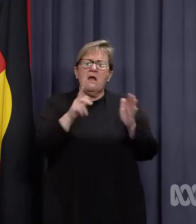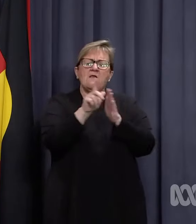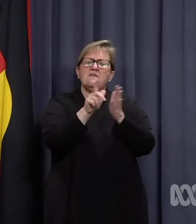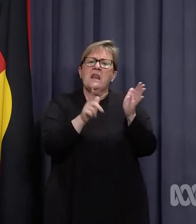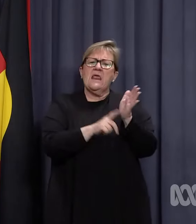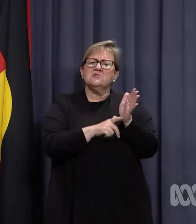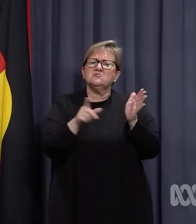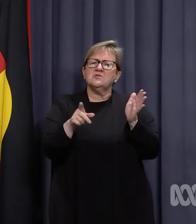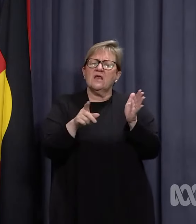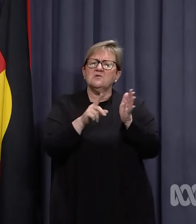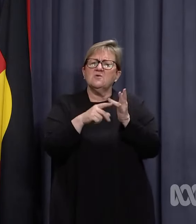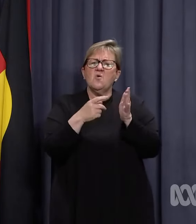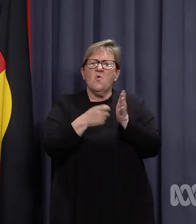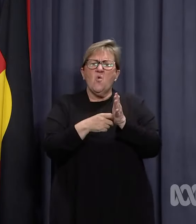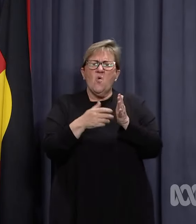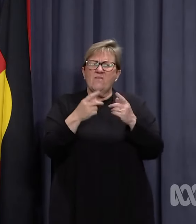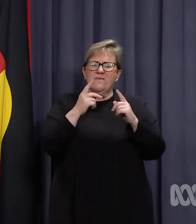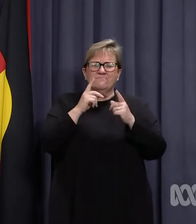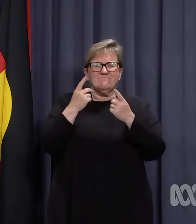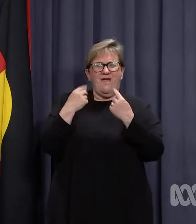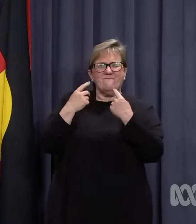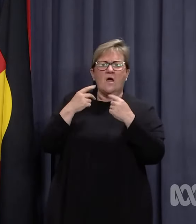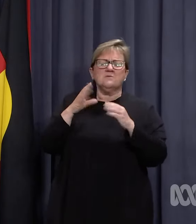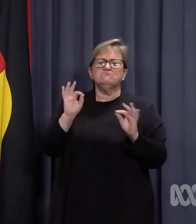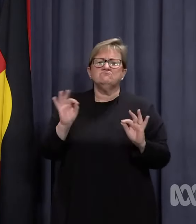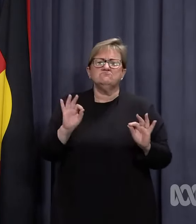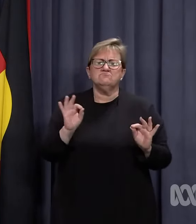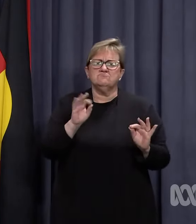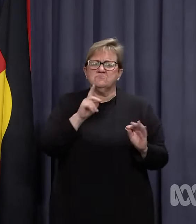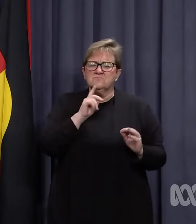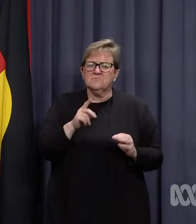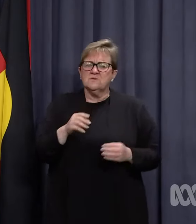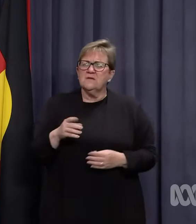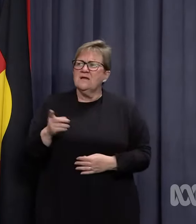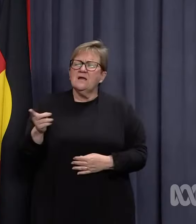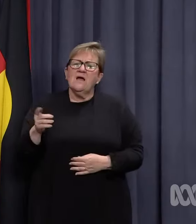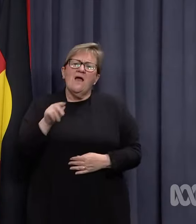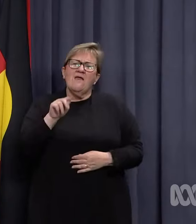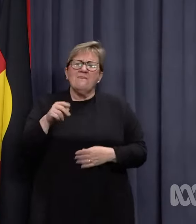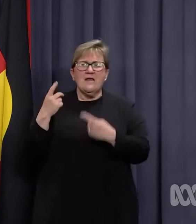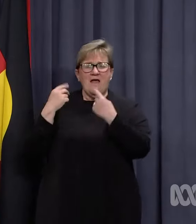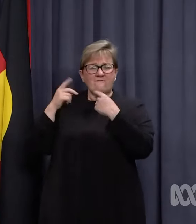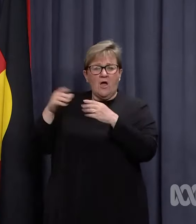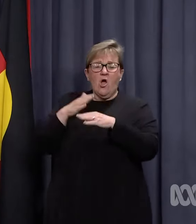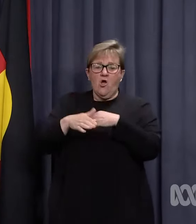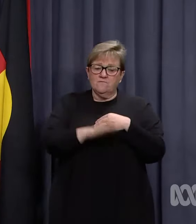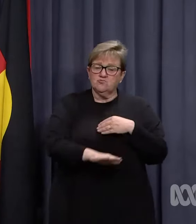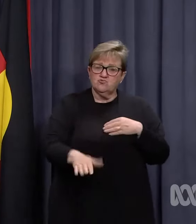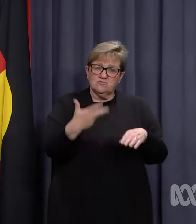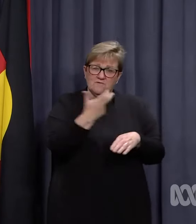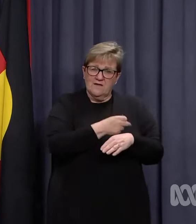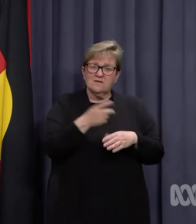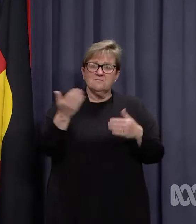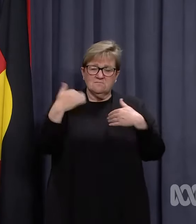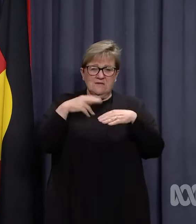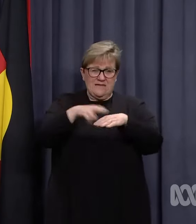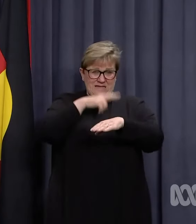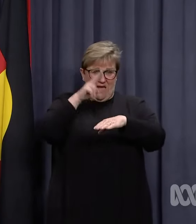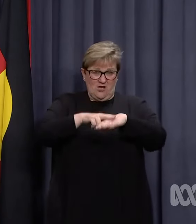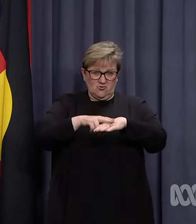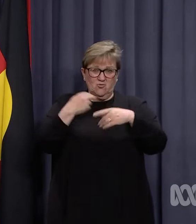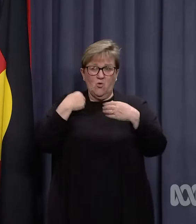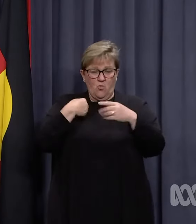legislation or the current advice is not ready for them? That advice around paediatric vaccinations is provided nationally.